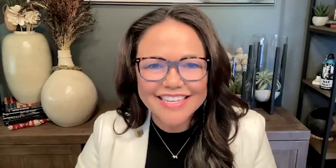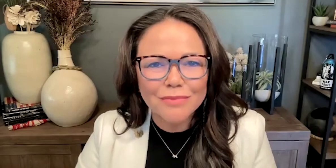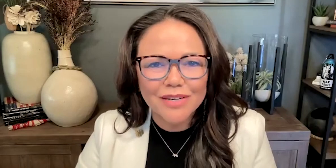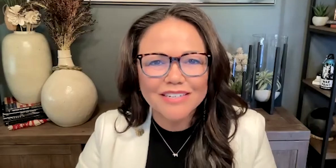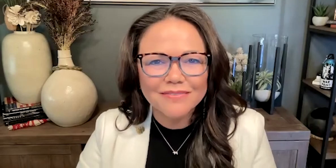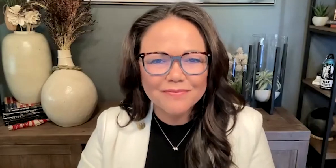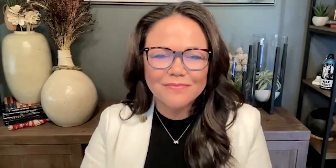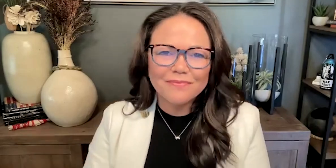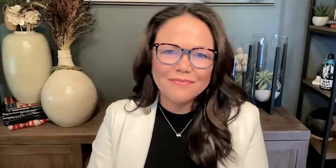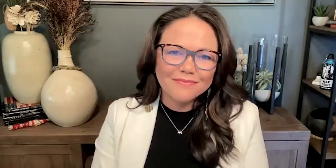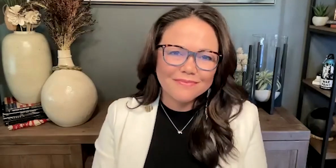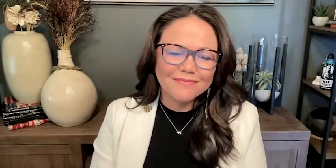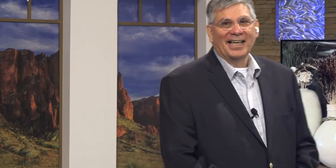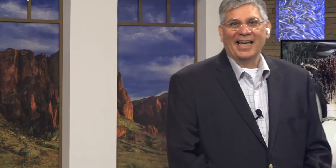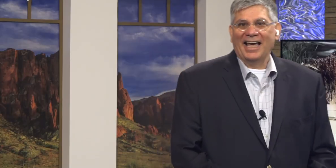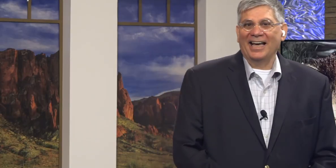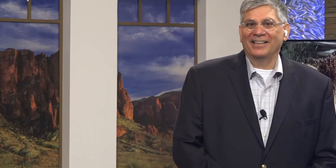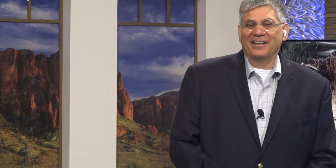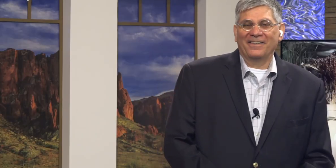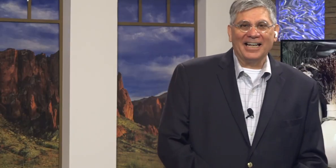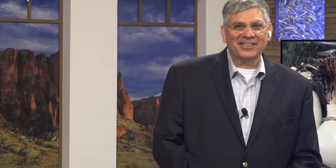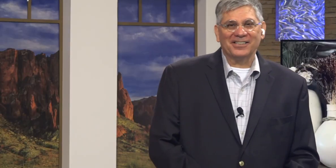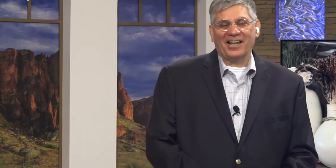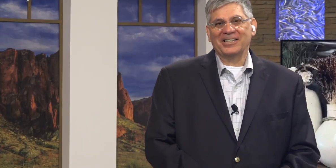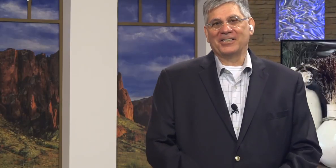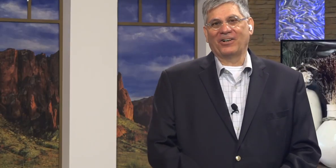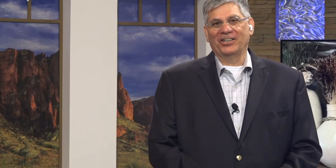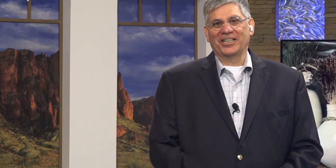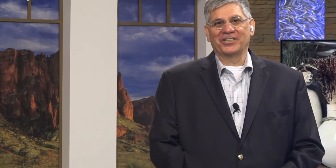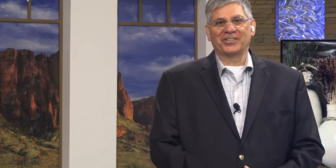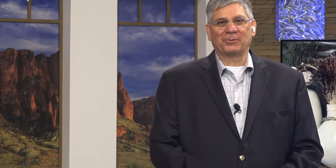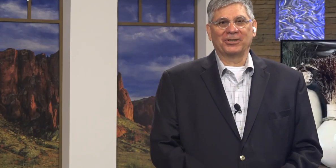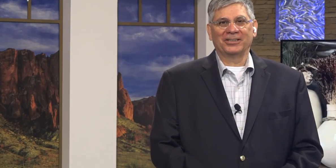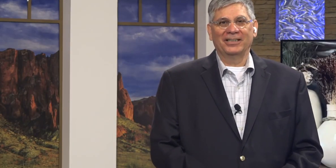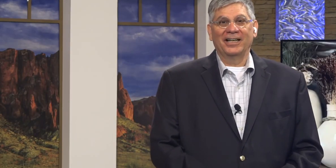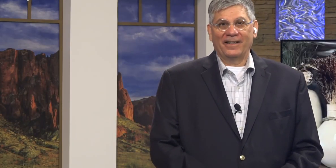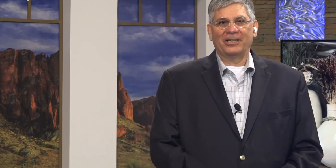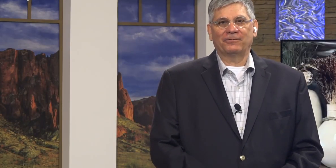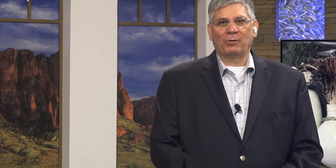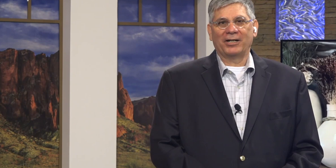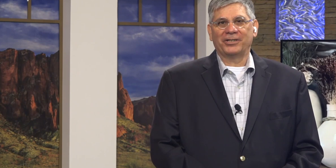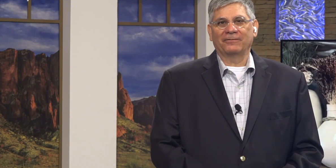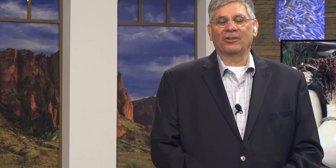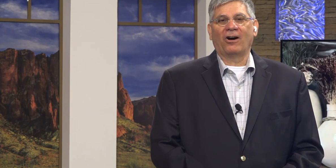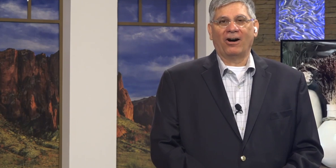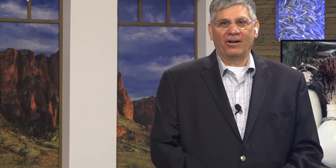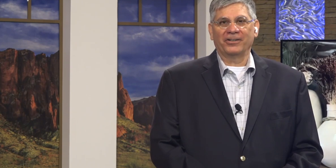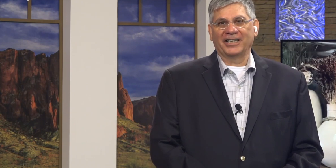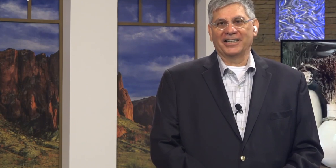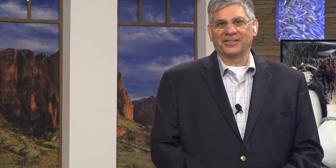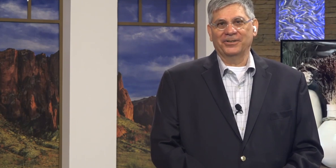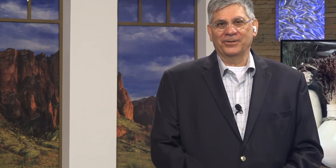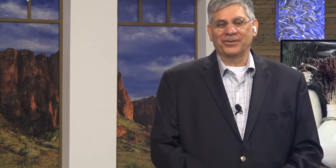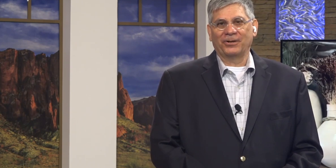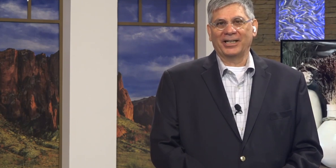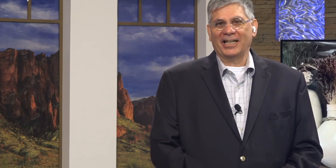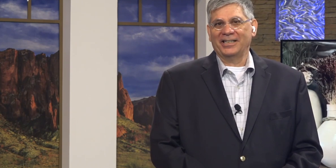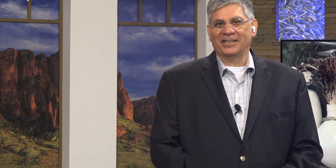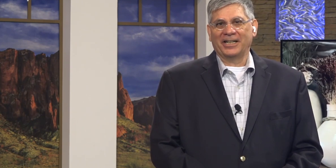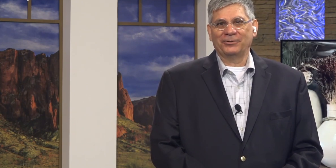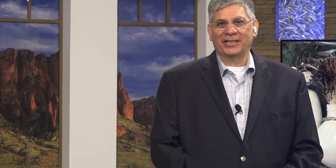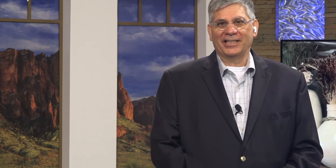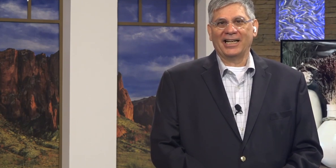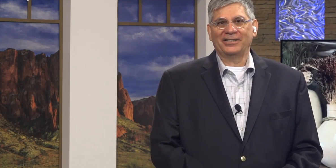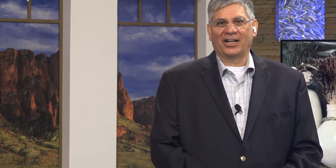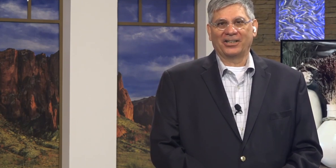Yes, thanks, Mark. And that's a slice of our indigenous world. Thank you for watching. For all the latest news, go to